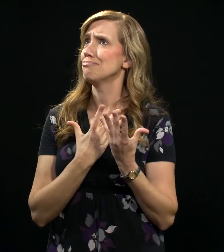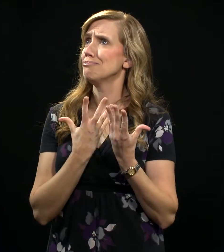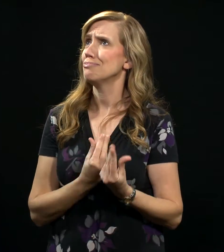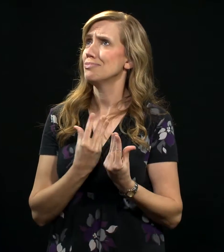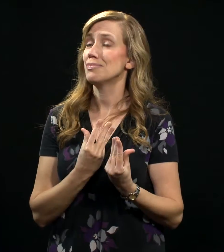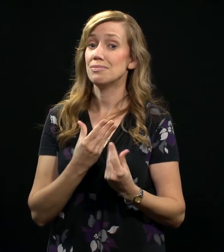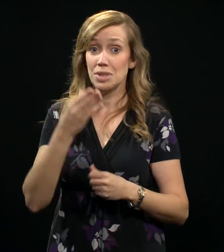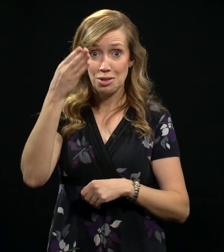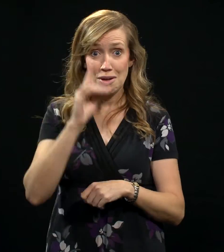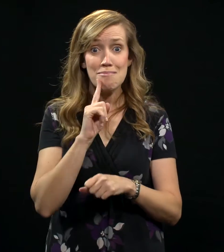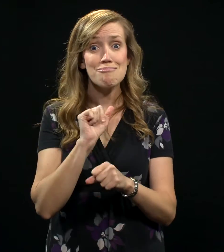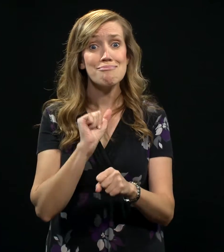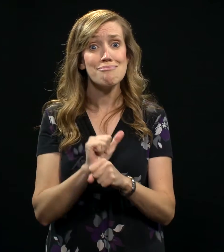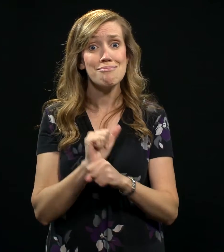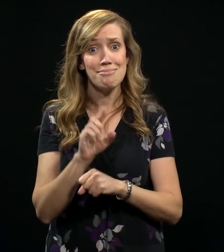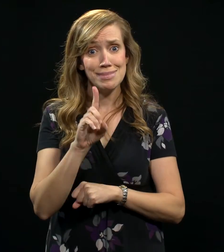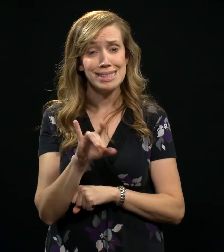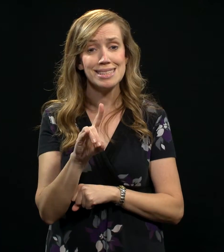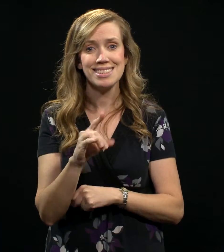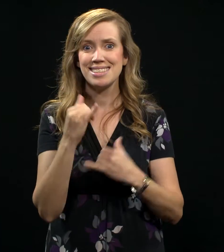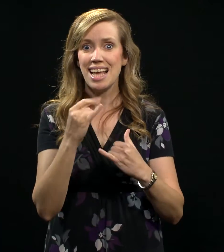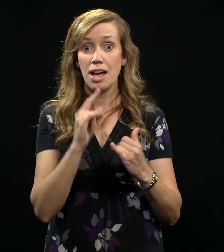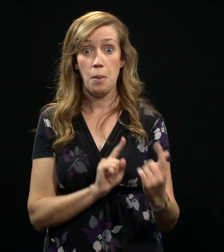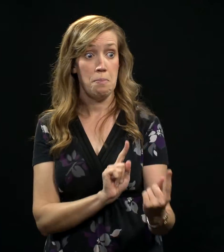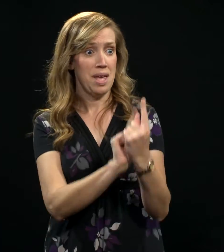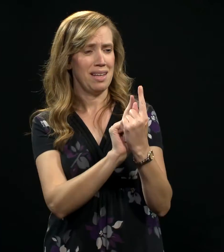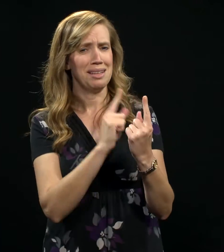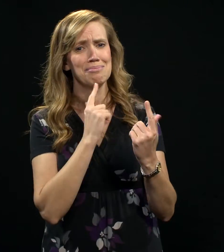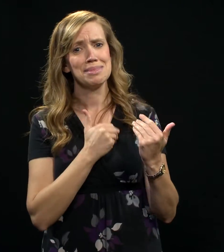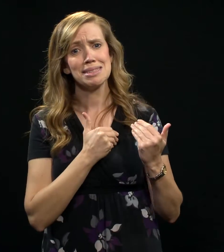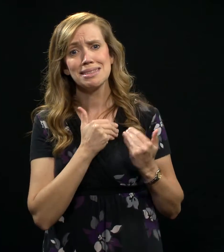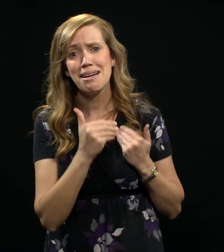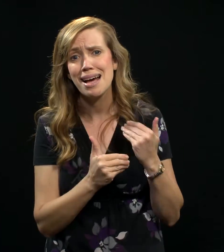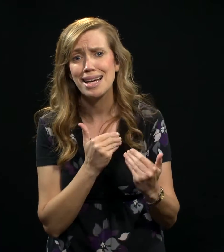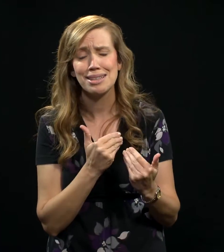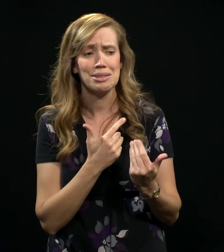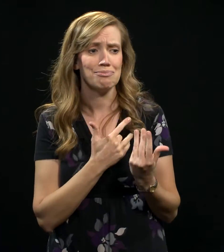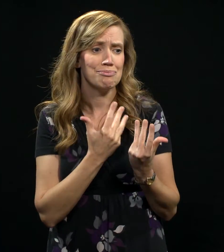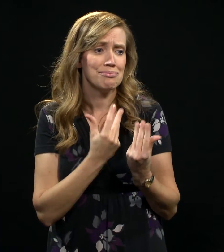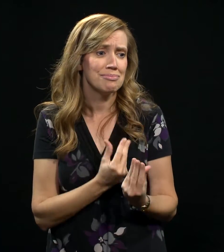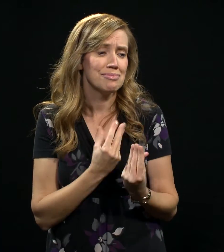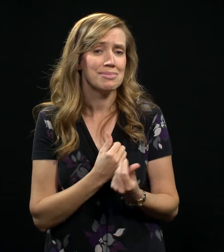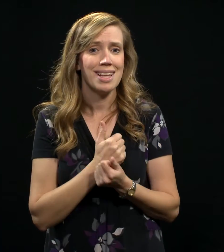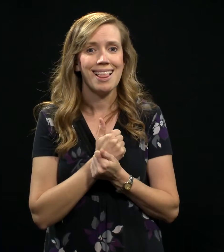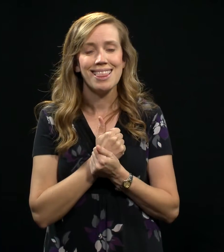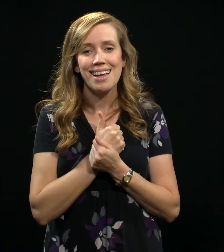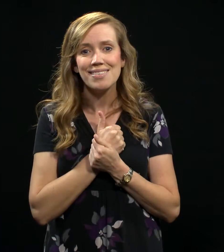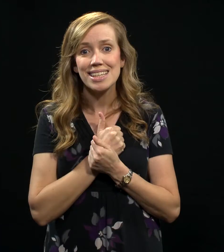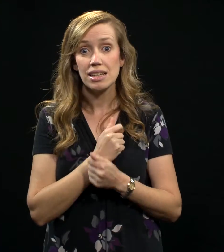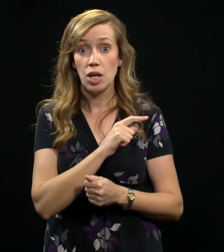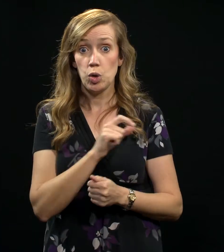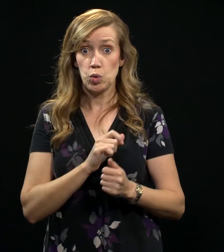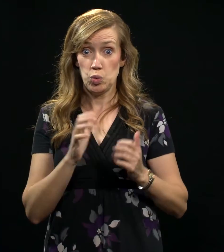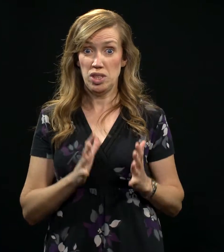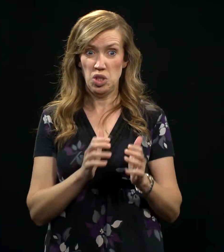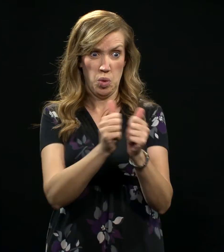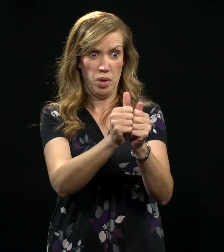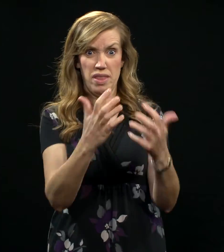And God did just that. He's now the kindest man you'd ever meet, cares about people. He's loving. A Christian without